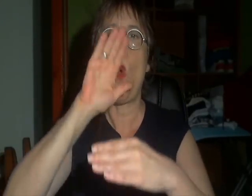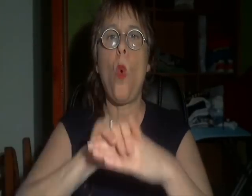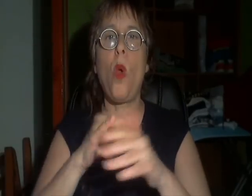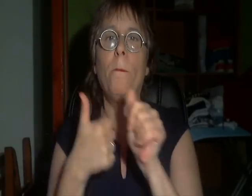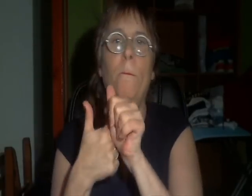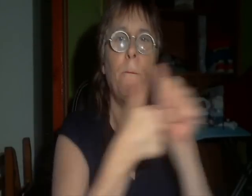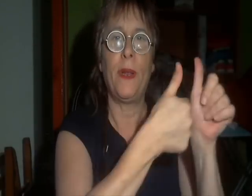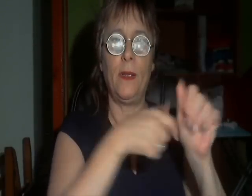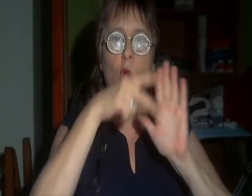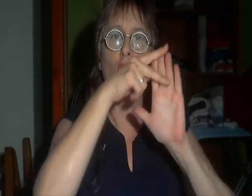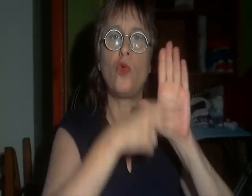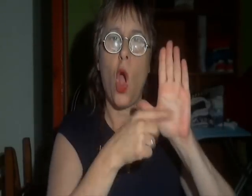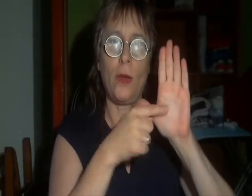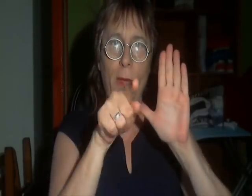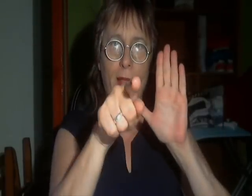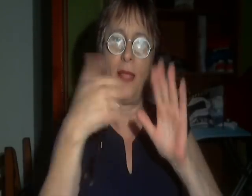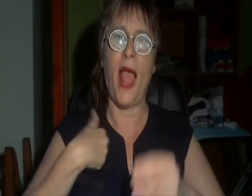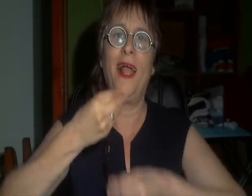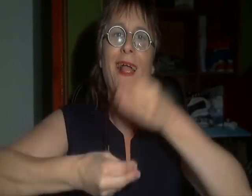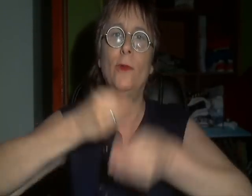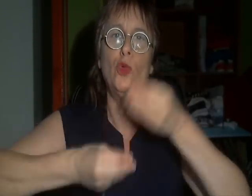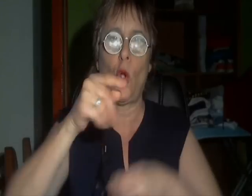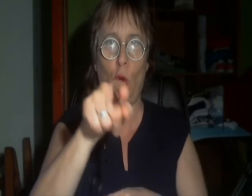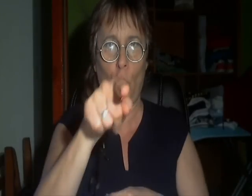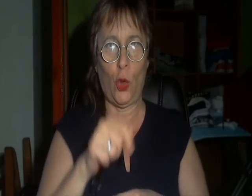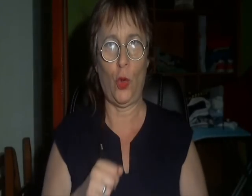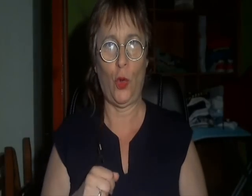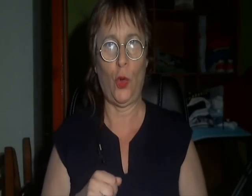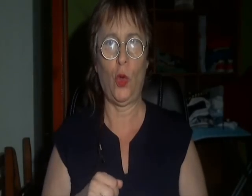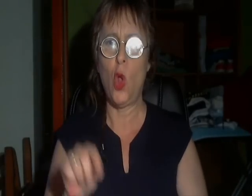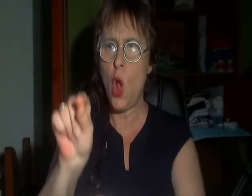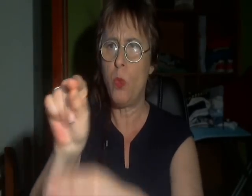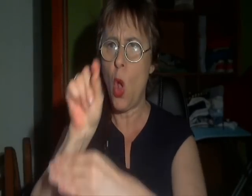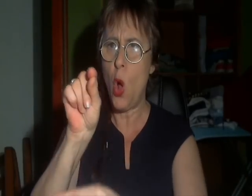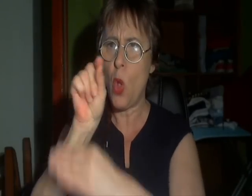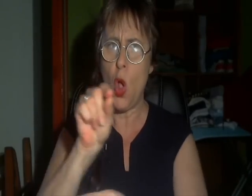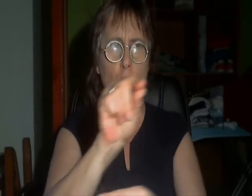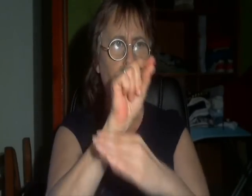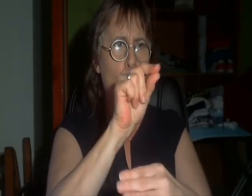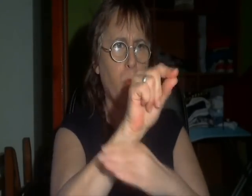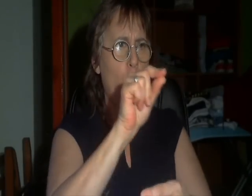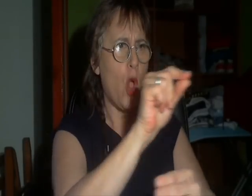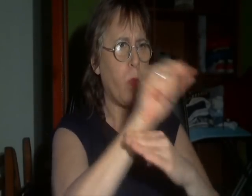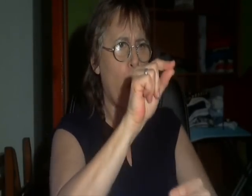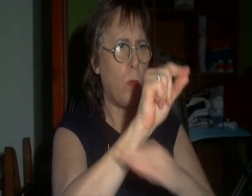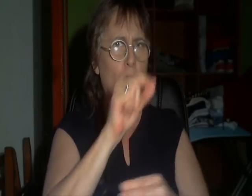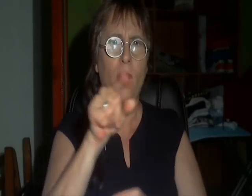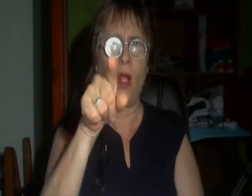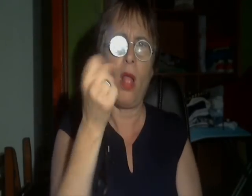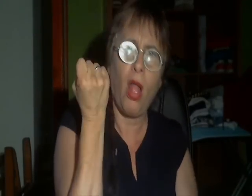Thanks to some amazing teamwork, Froakie, Halucha, and Ash have helped some very grateful foresters! Pokemon! And soon, they'll be